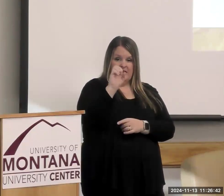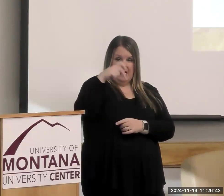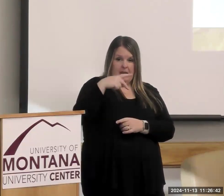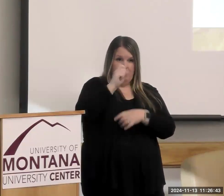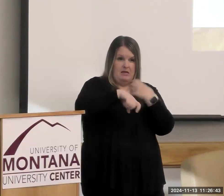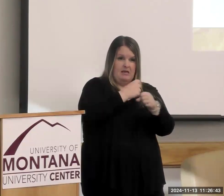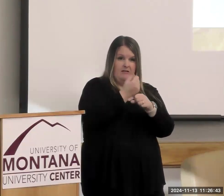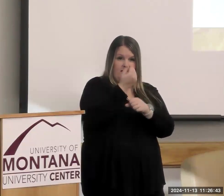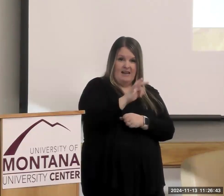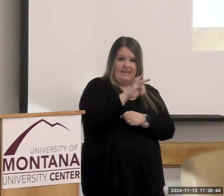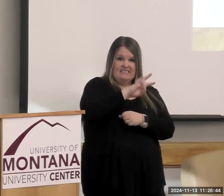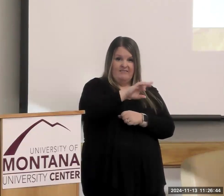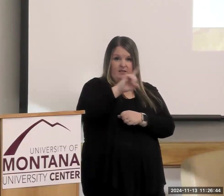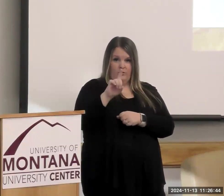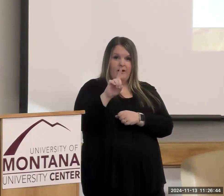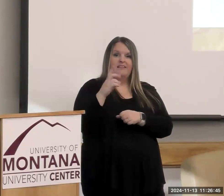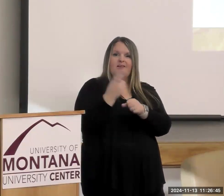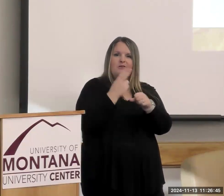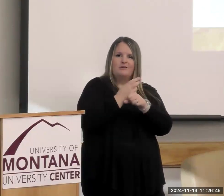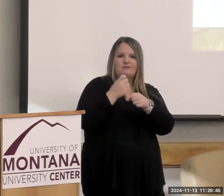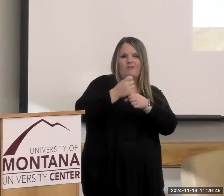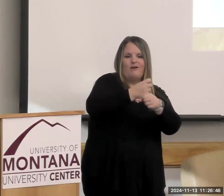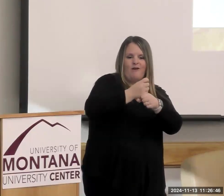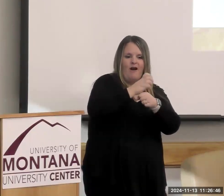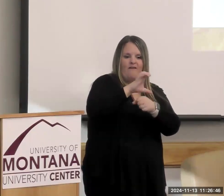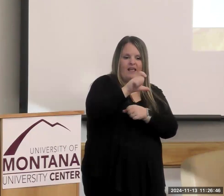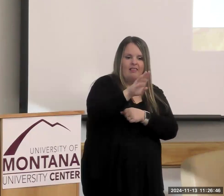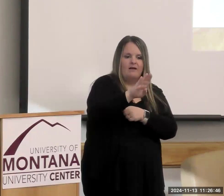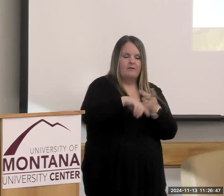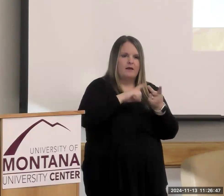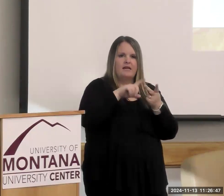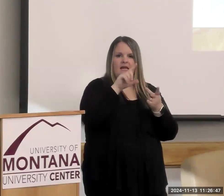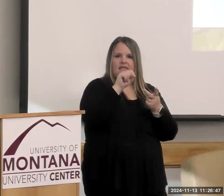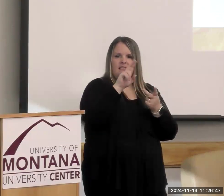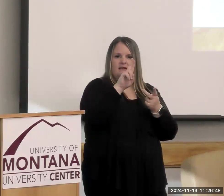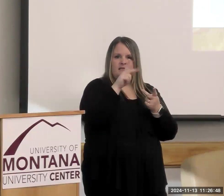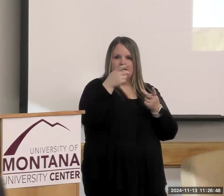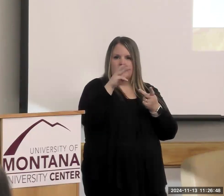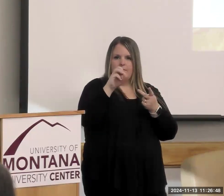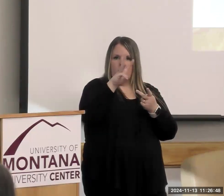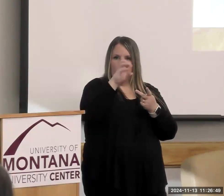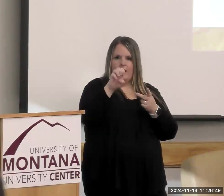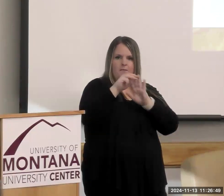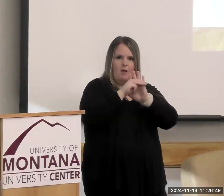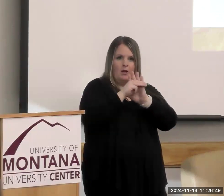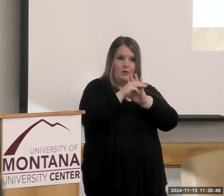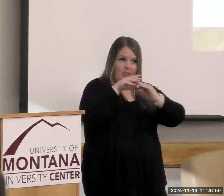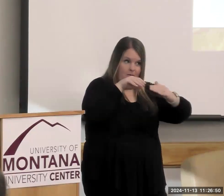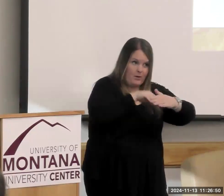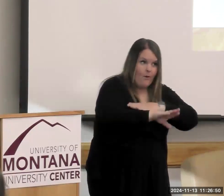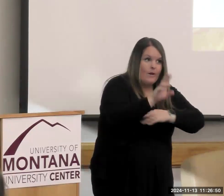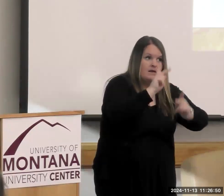that's where they used the coffee club and Tupperware model, where they would go into people's houses, and the women would